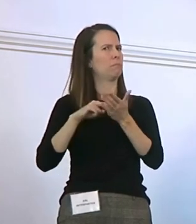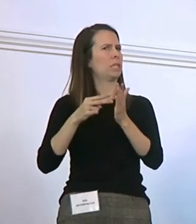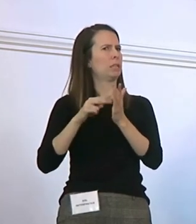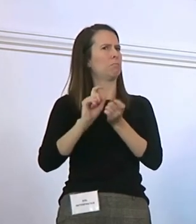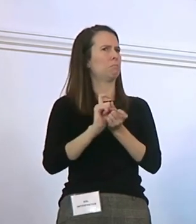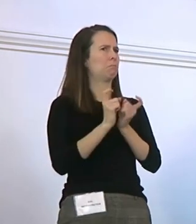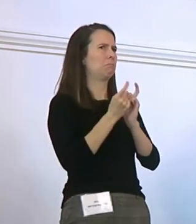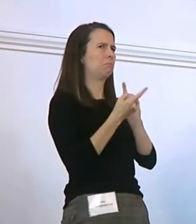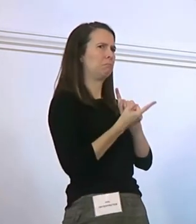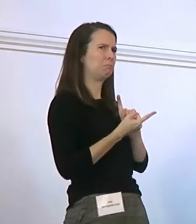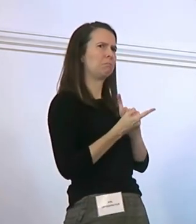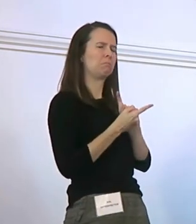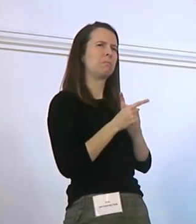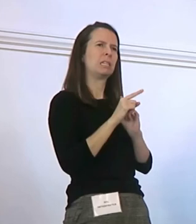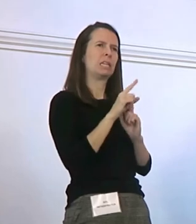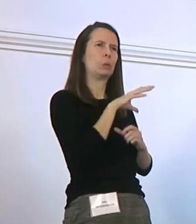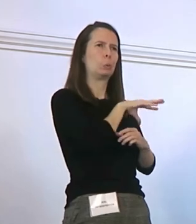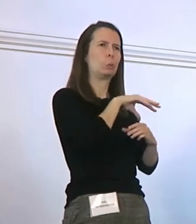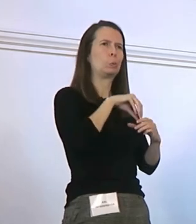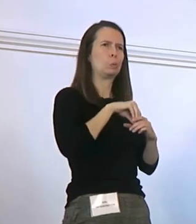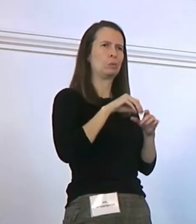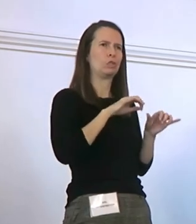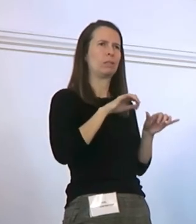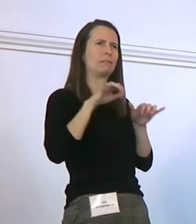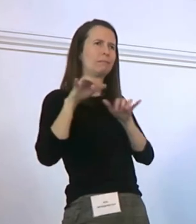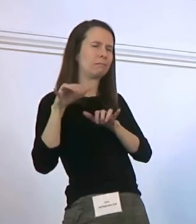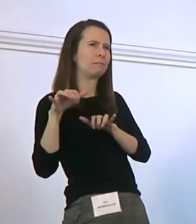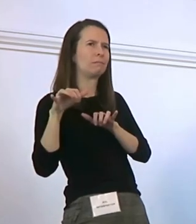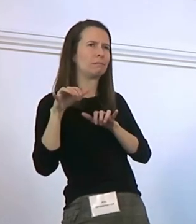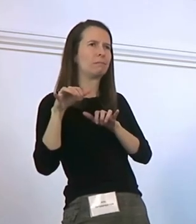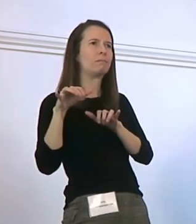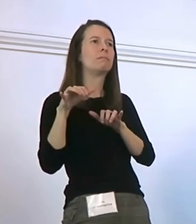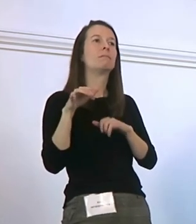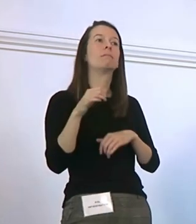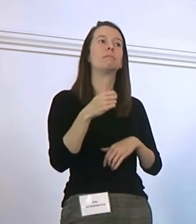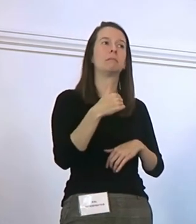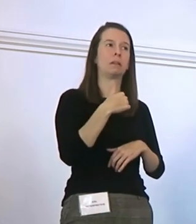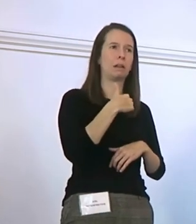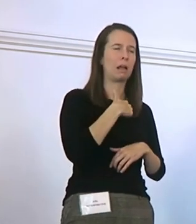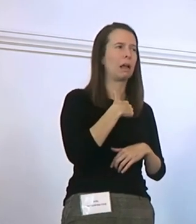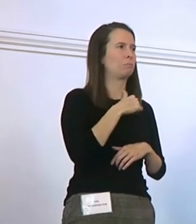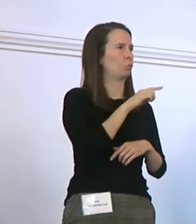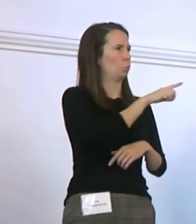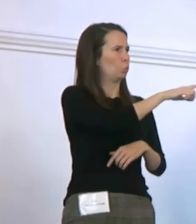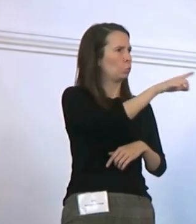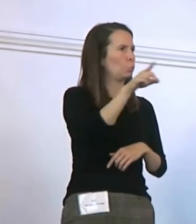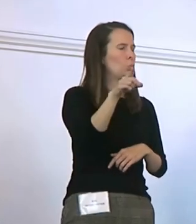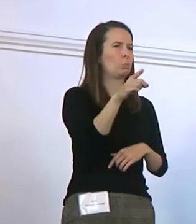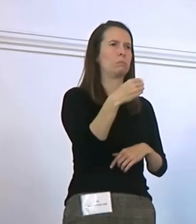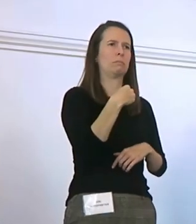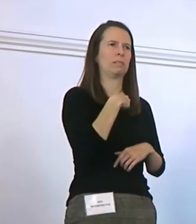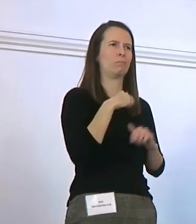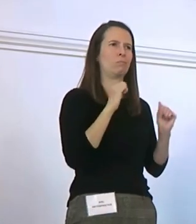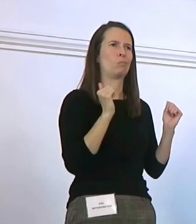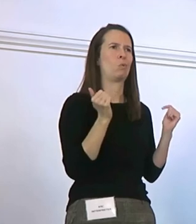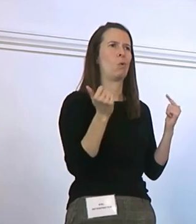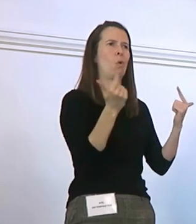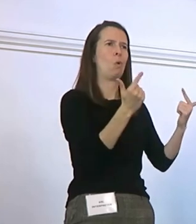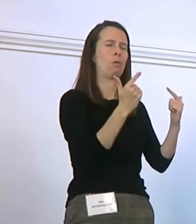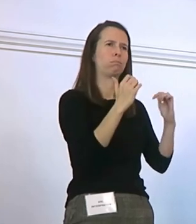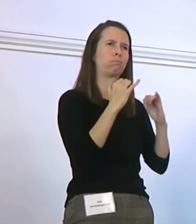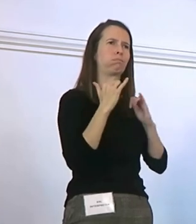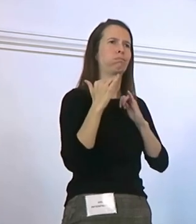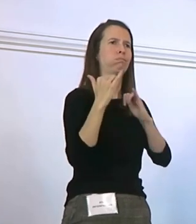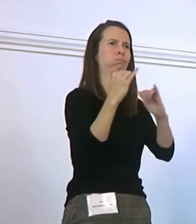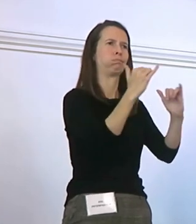Inclusion. Nutsamot. I'm one with all of you and I'm proud to be here and I'm proud to be